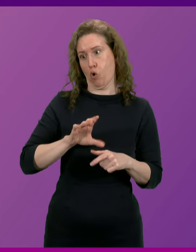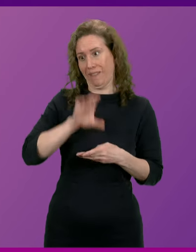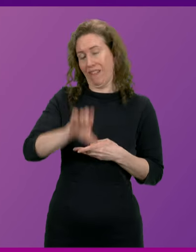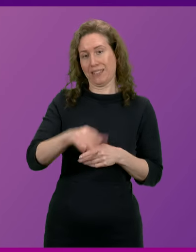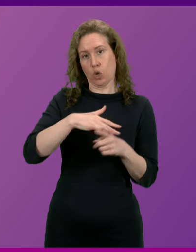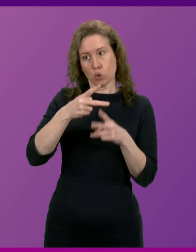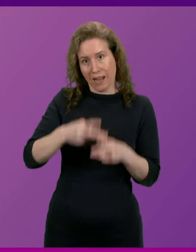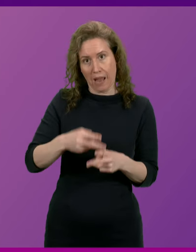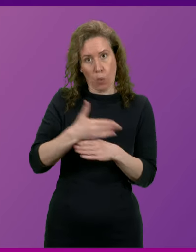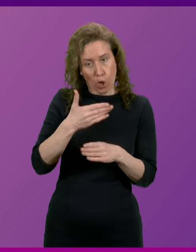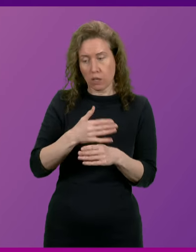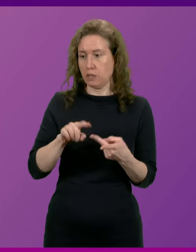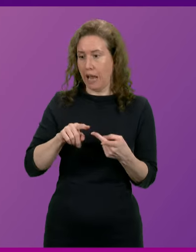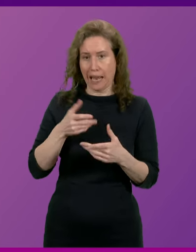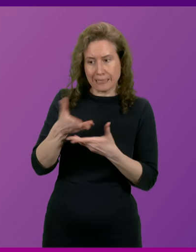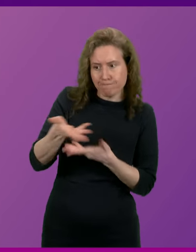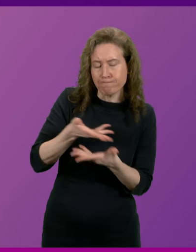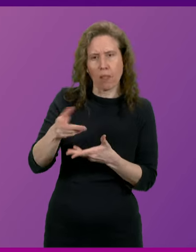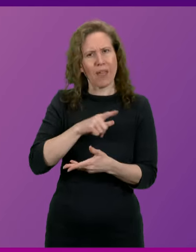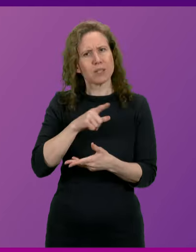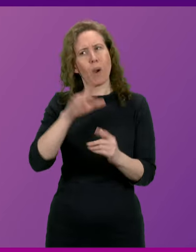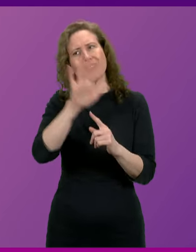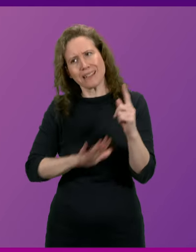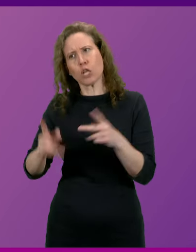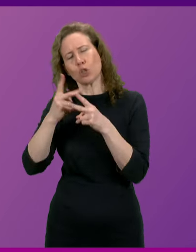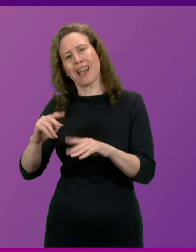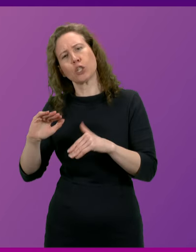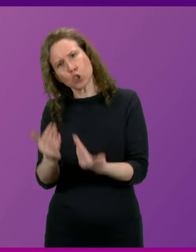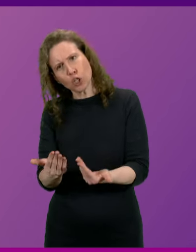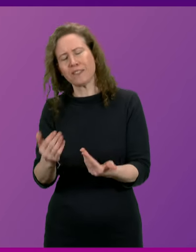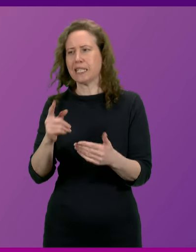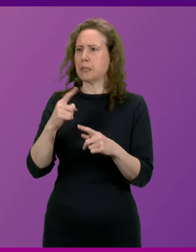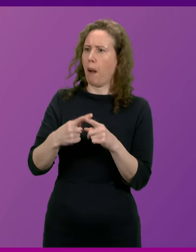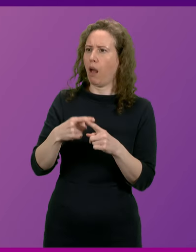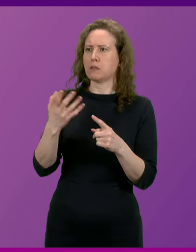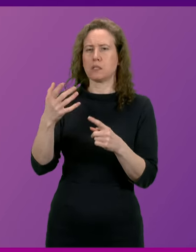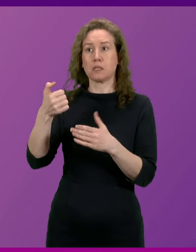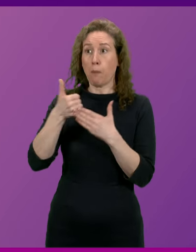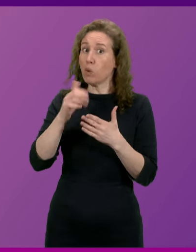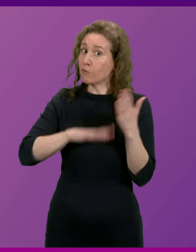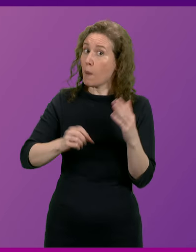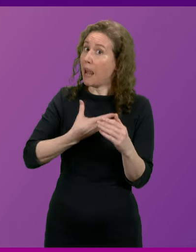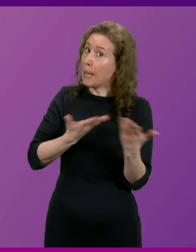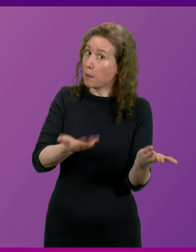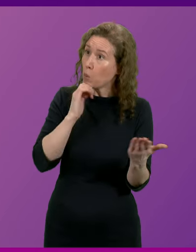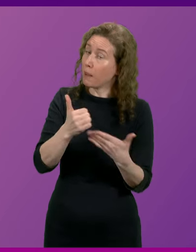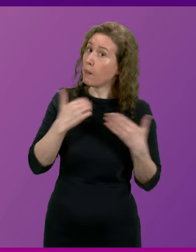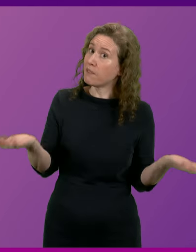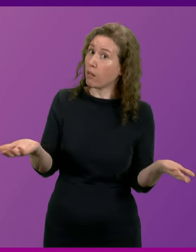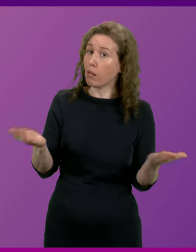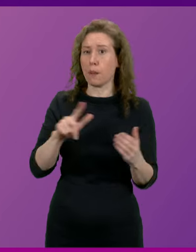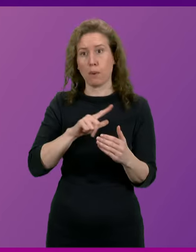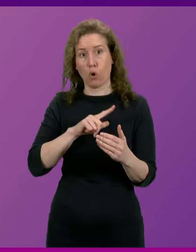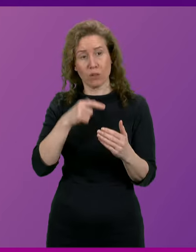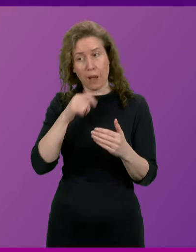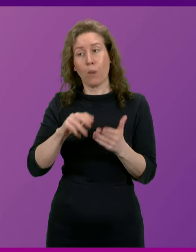with our social care workers. And that, of course, is why the National Care Service and getting some getting some support from the Labour Party around that would be most helpful, because